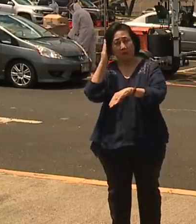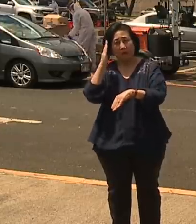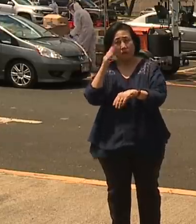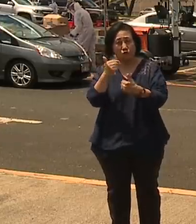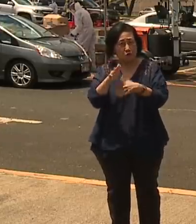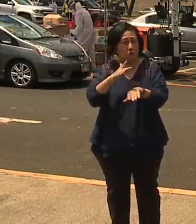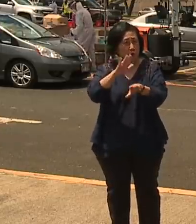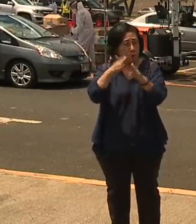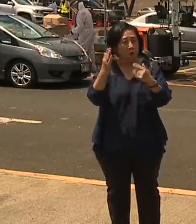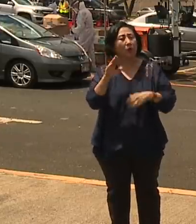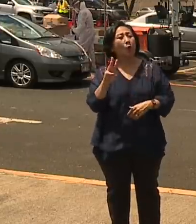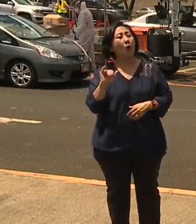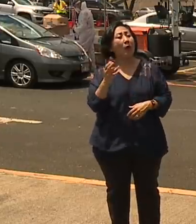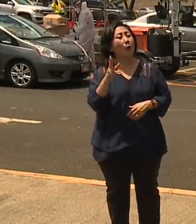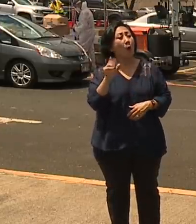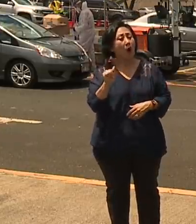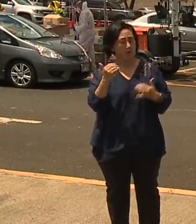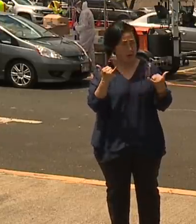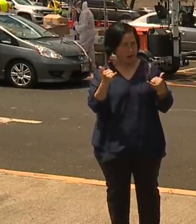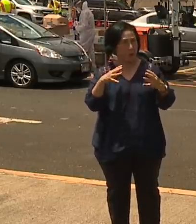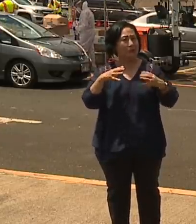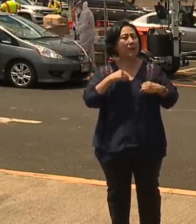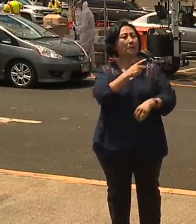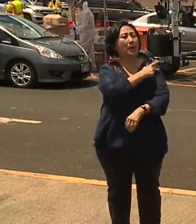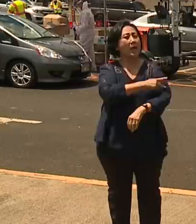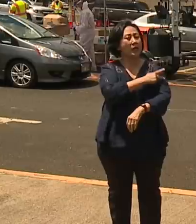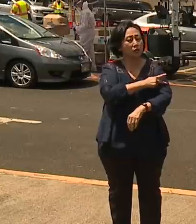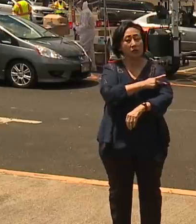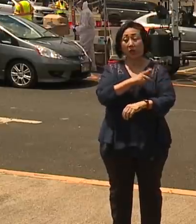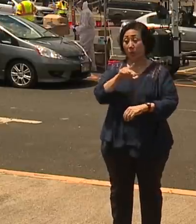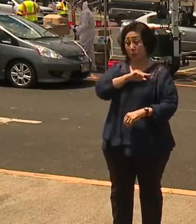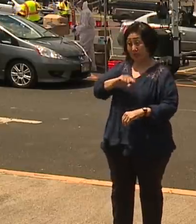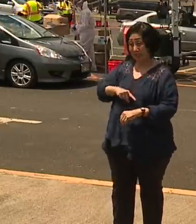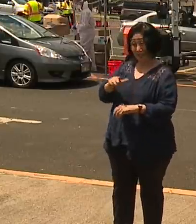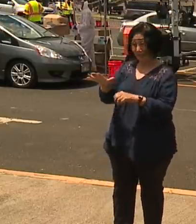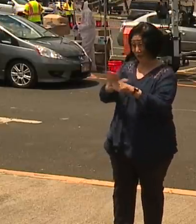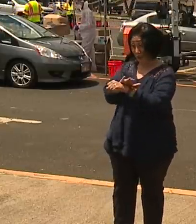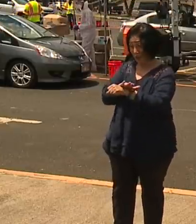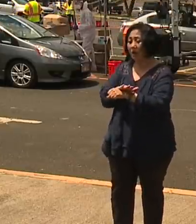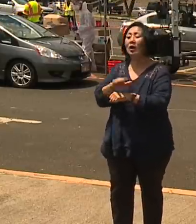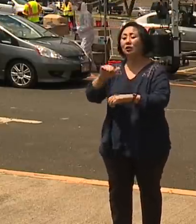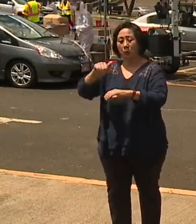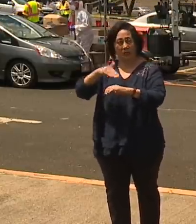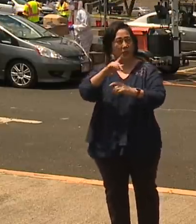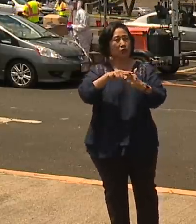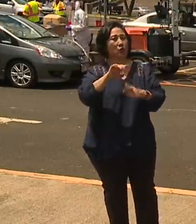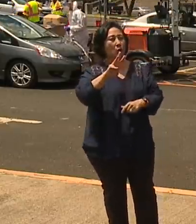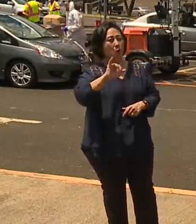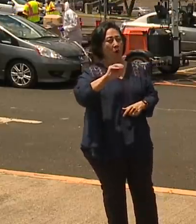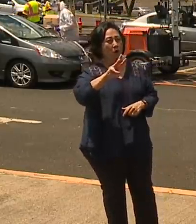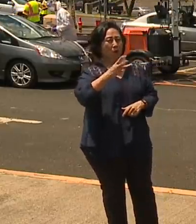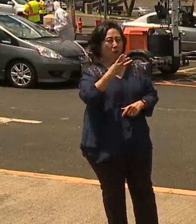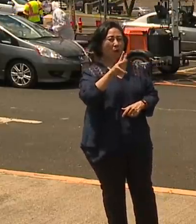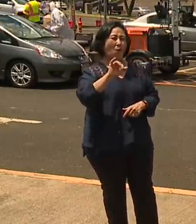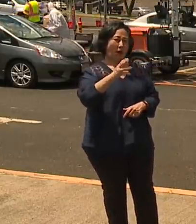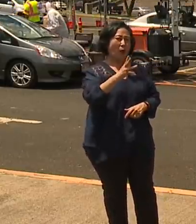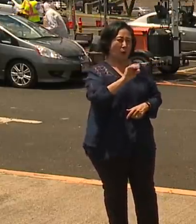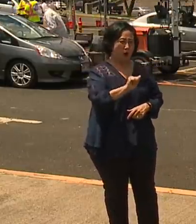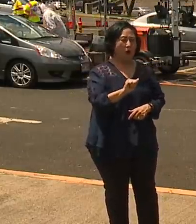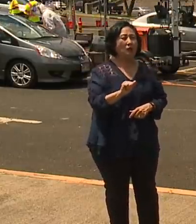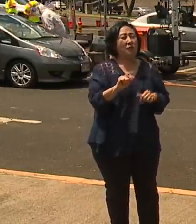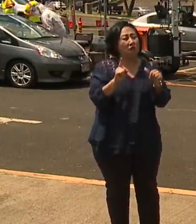know that Wahewa, for example, has taken patients from Queens and we relocated there. I think we should do that first,